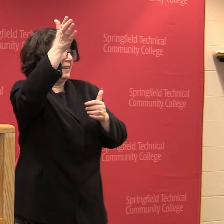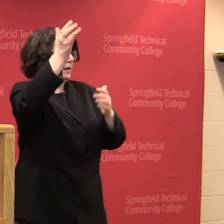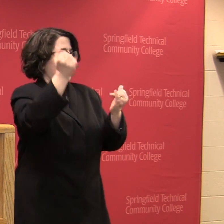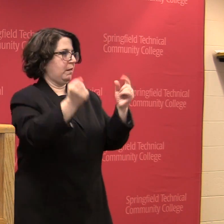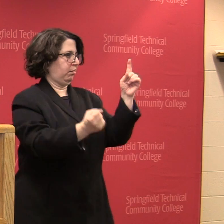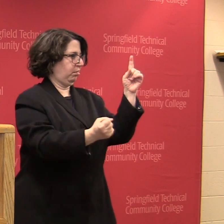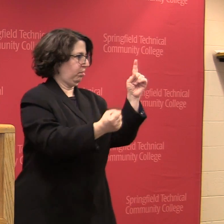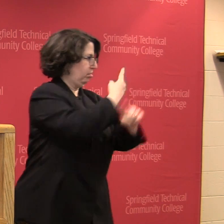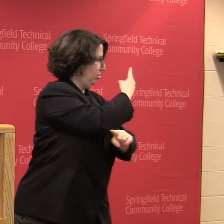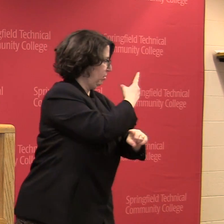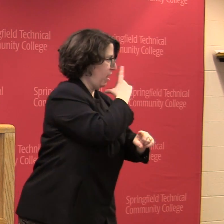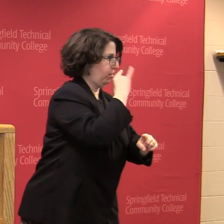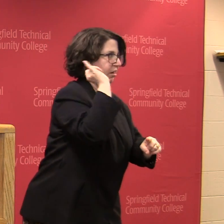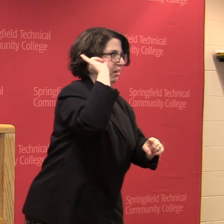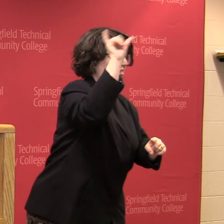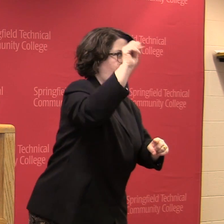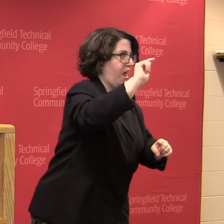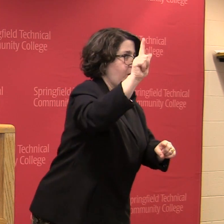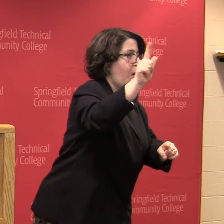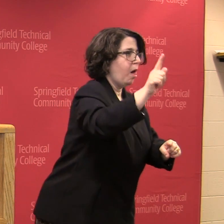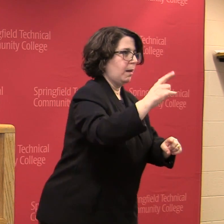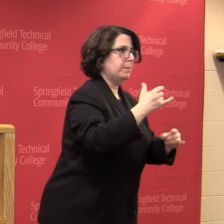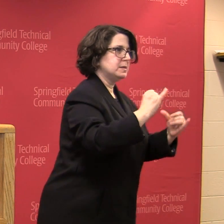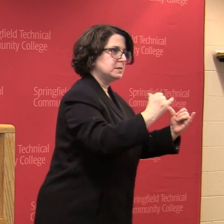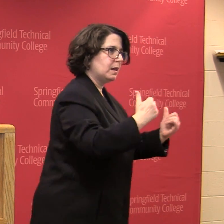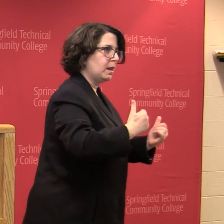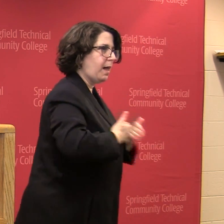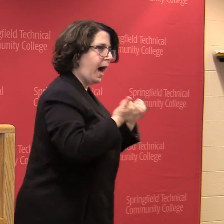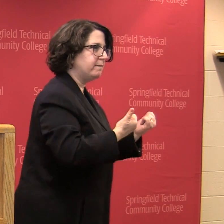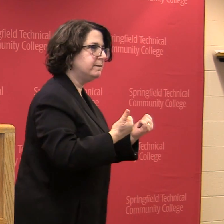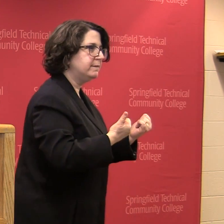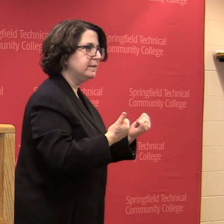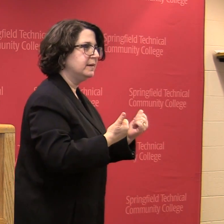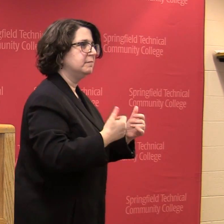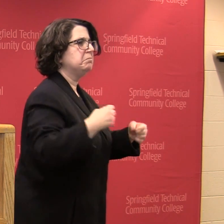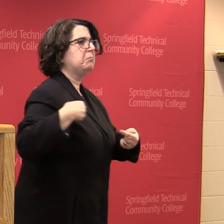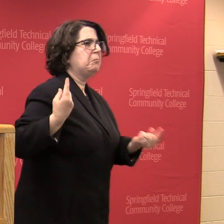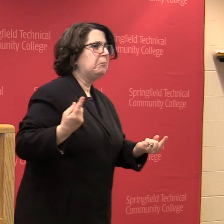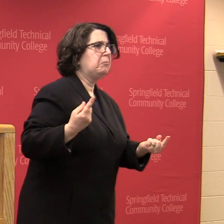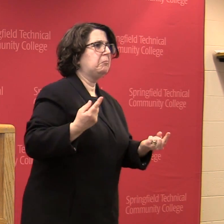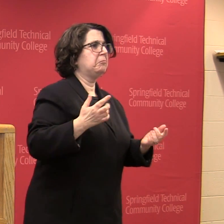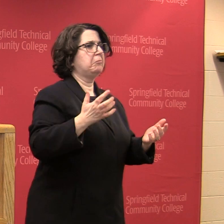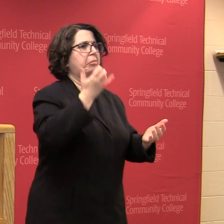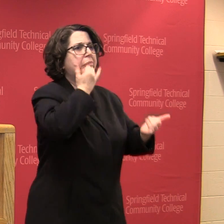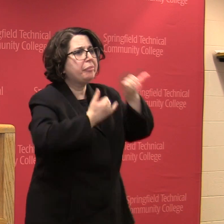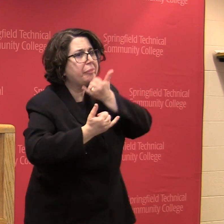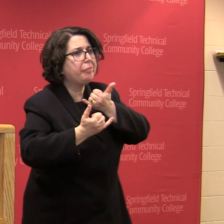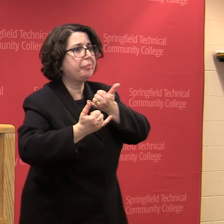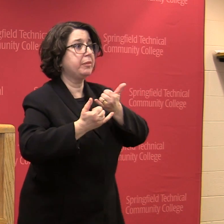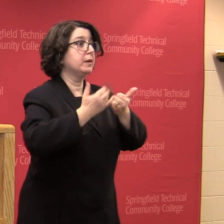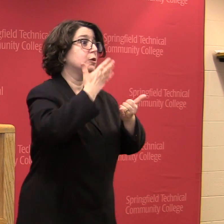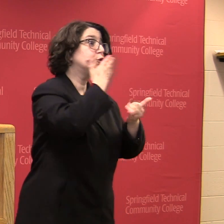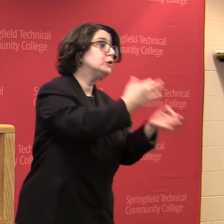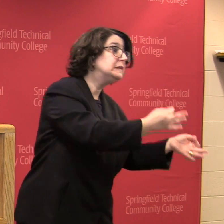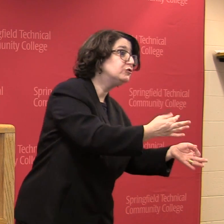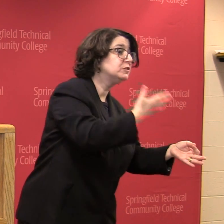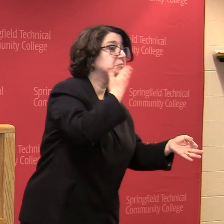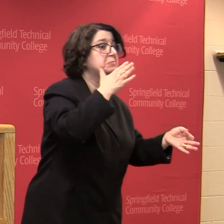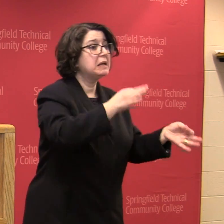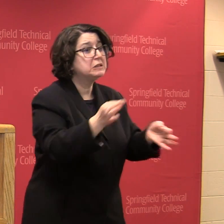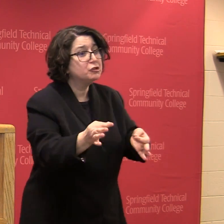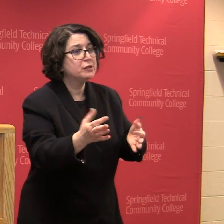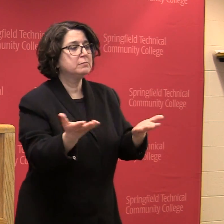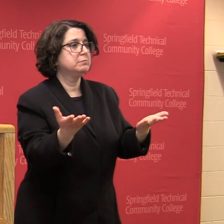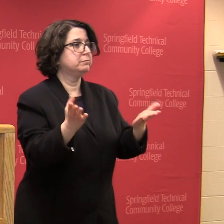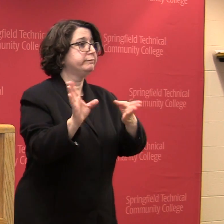life that I regret. I have made many good and bad decisions. It's part of learning. Life is hard, and things are not